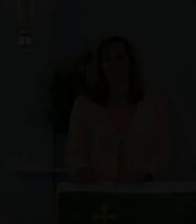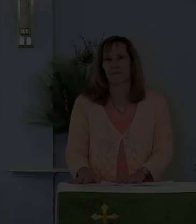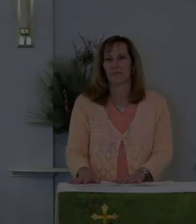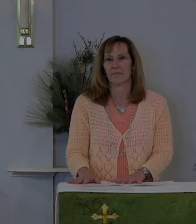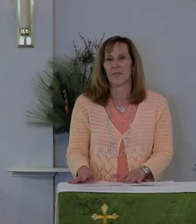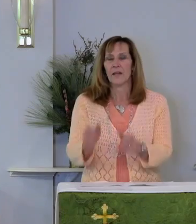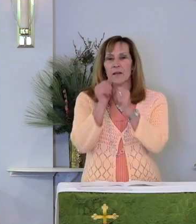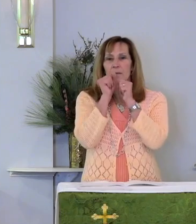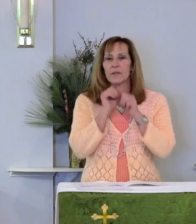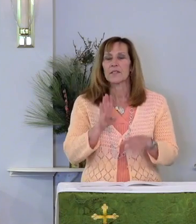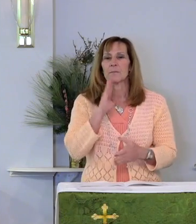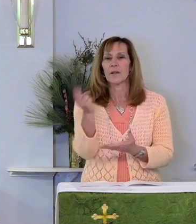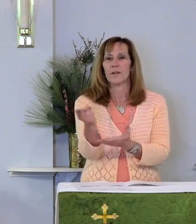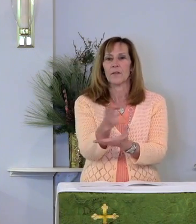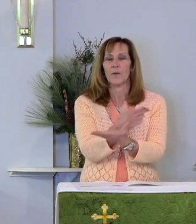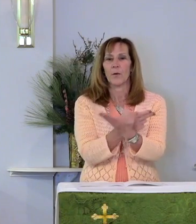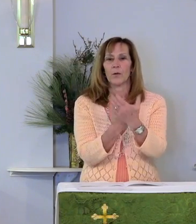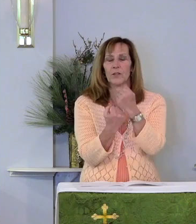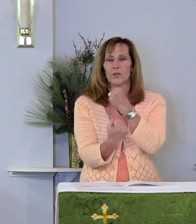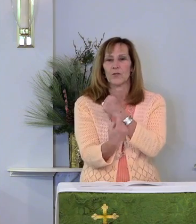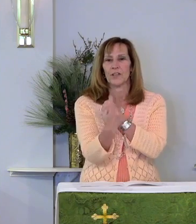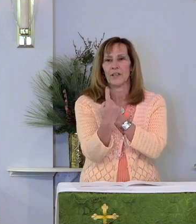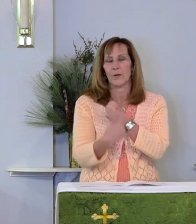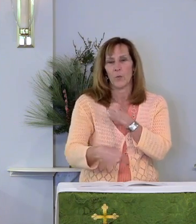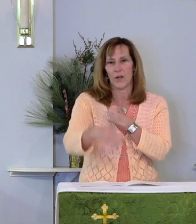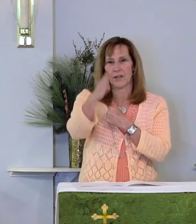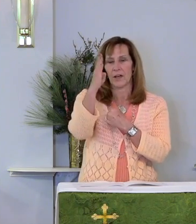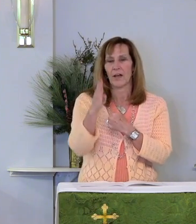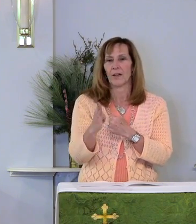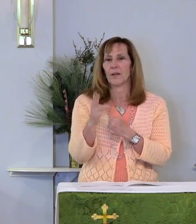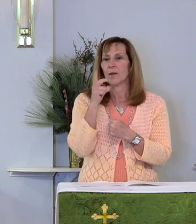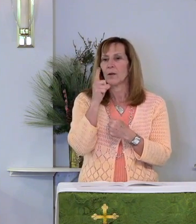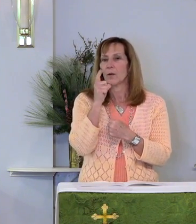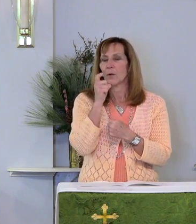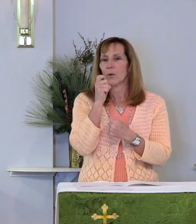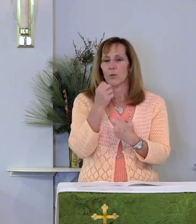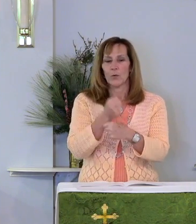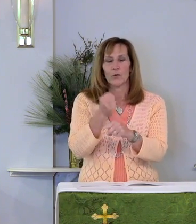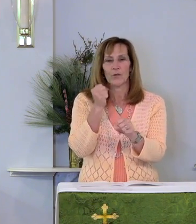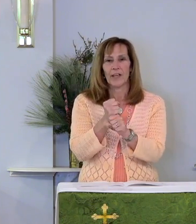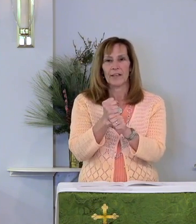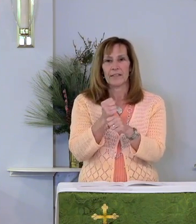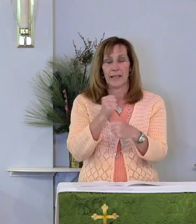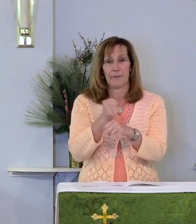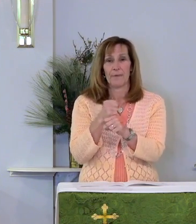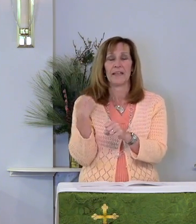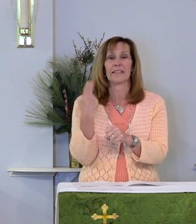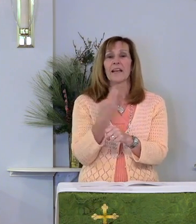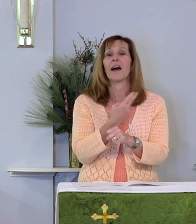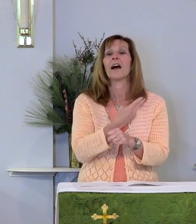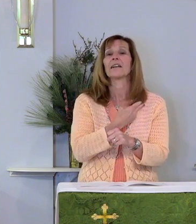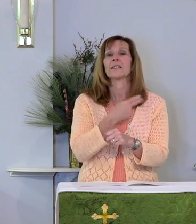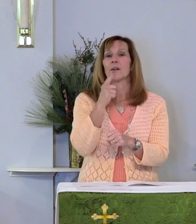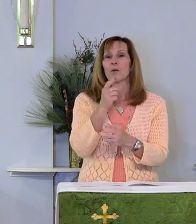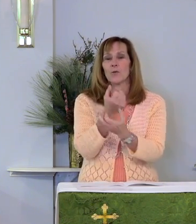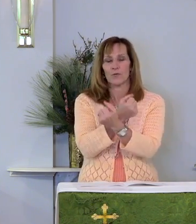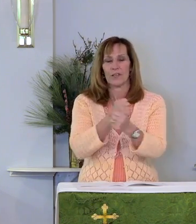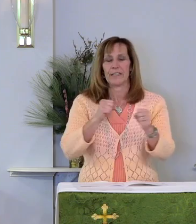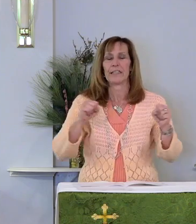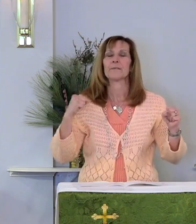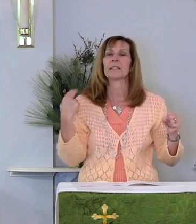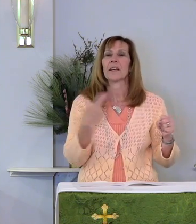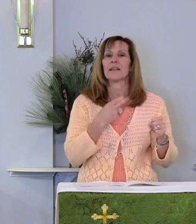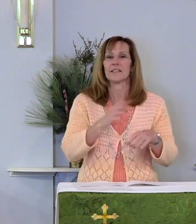Blessed be the Holy Trinity, one God, who creates and forms us, who redeems